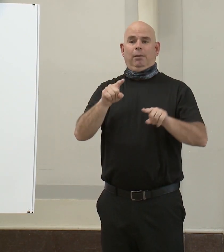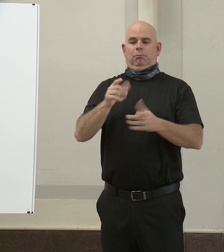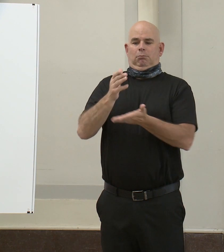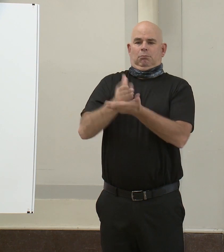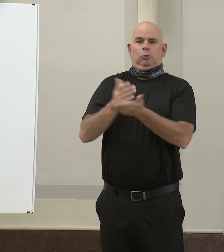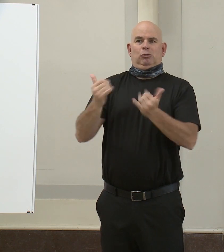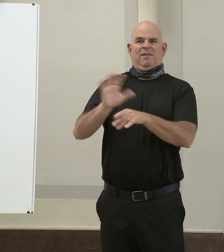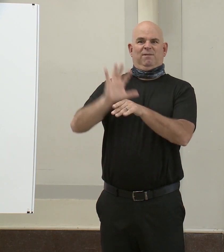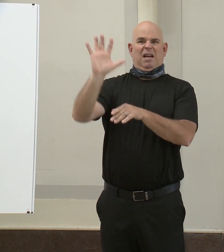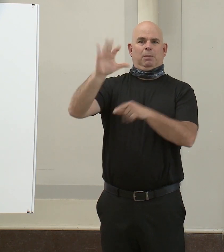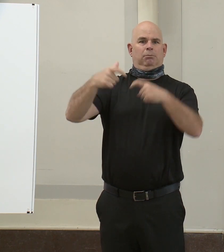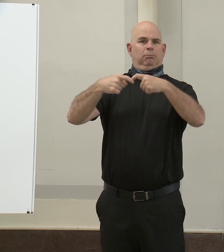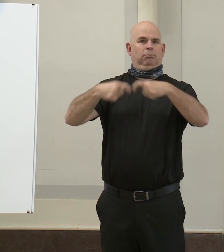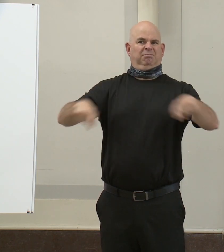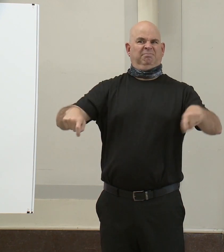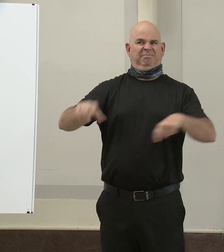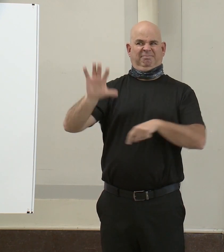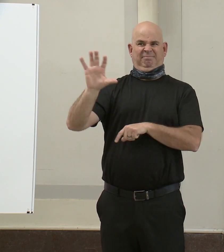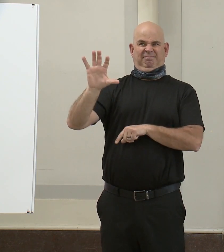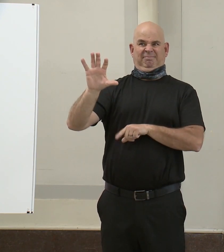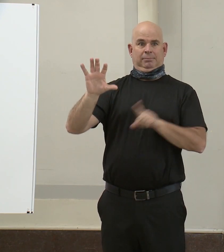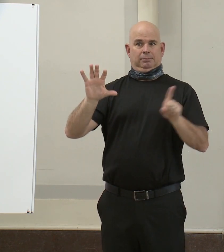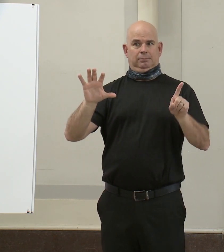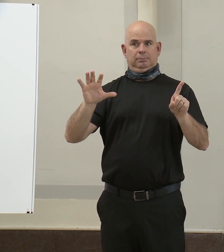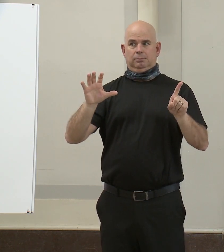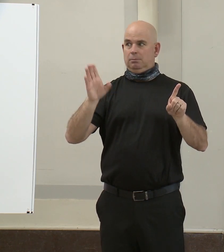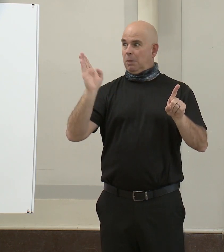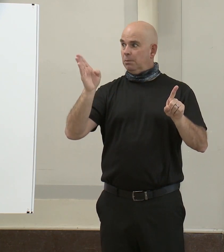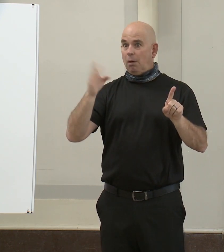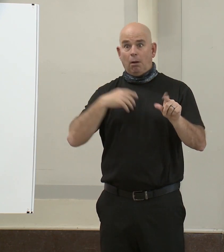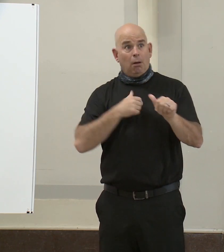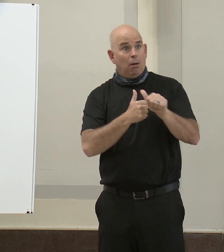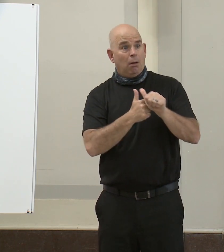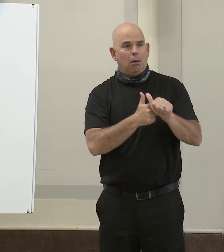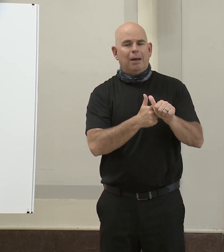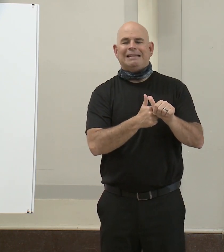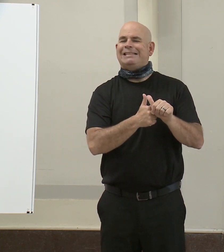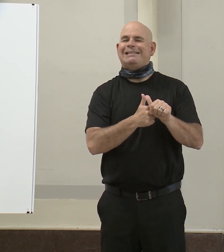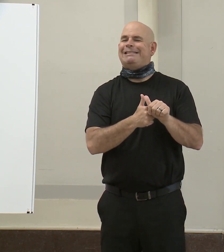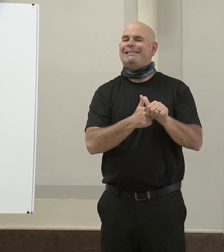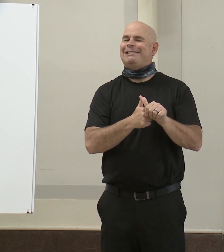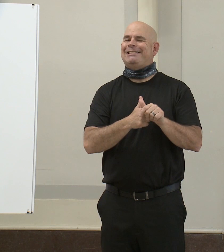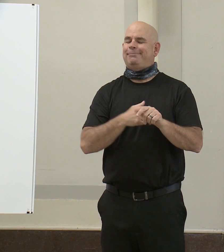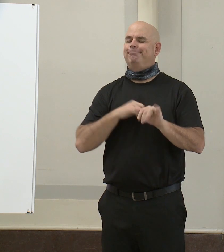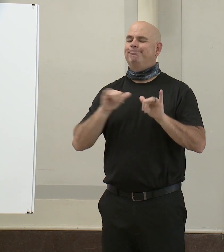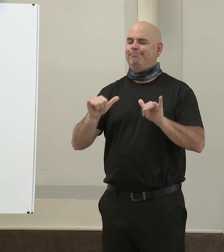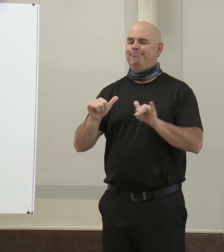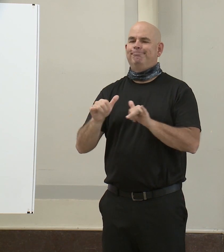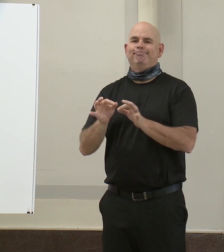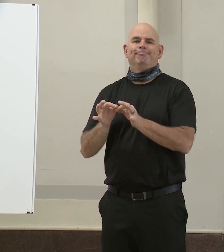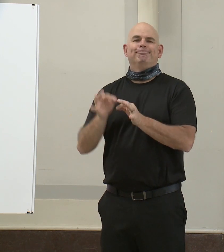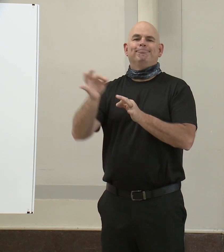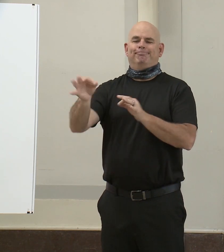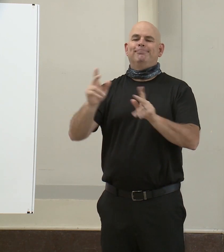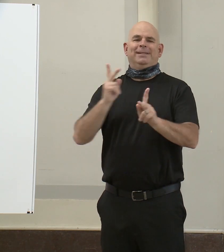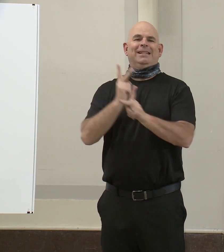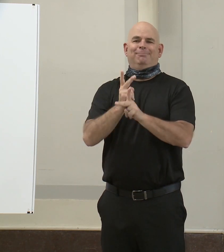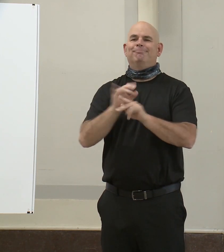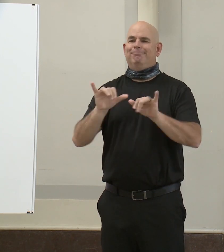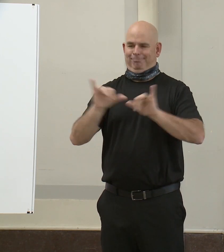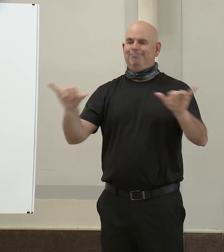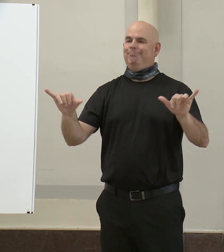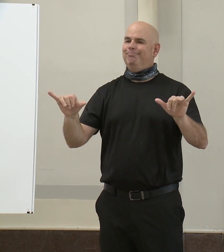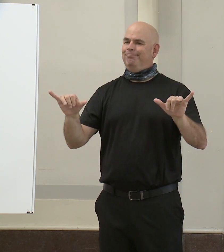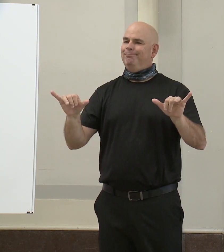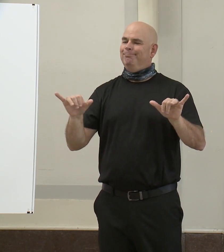extended the local stay-at-home order for Baltimore City. This means that all residents are required to remain